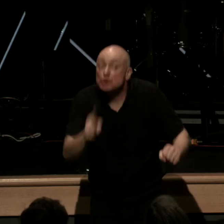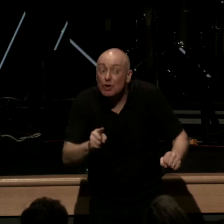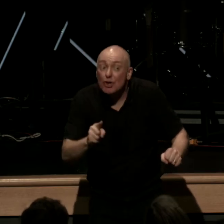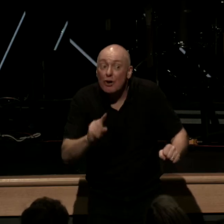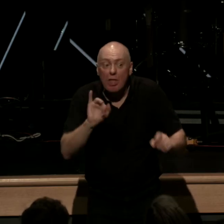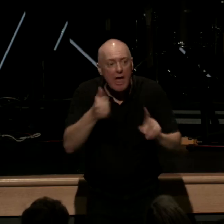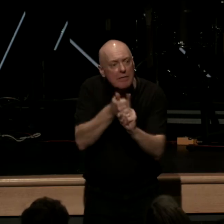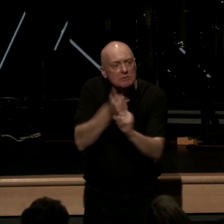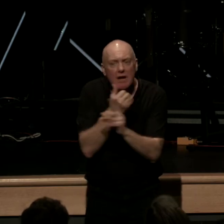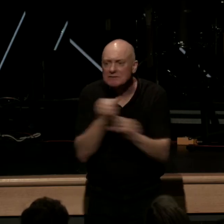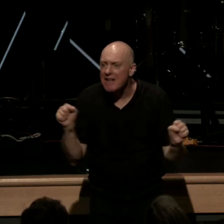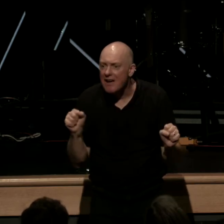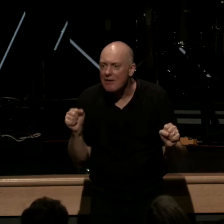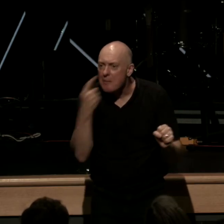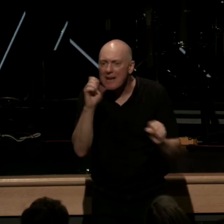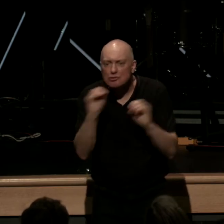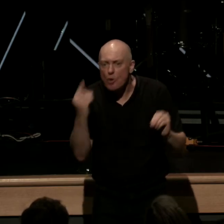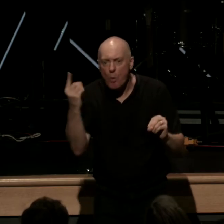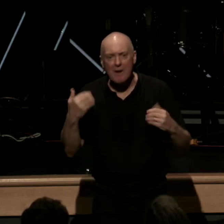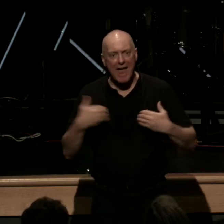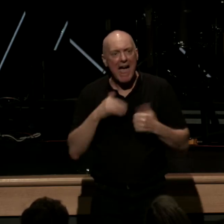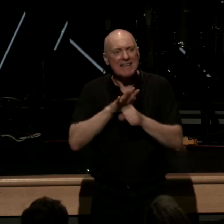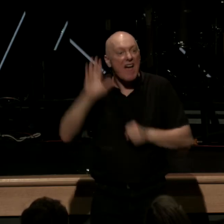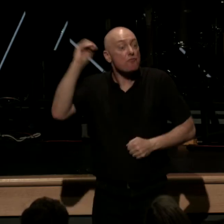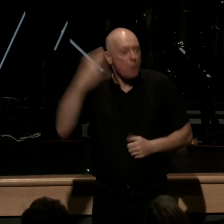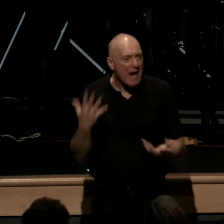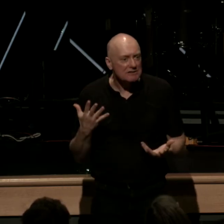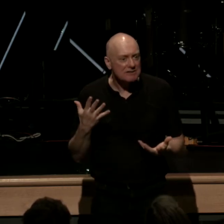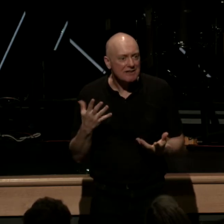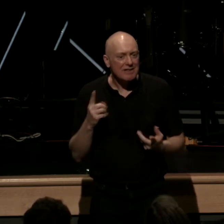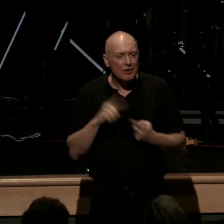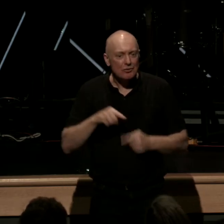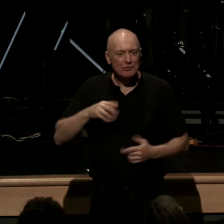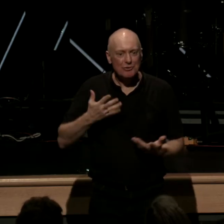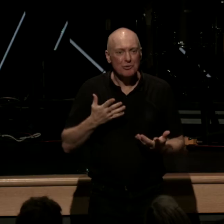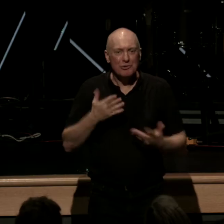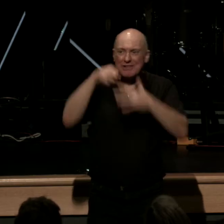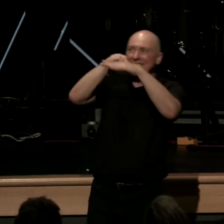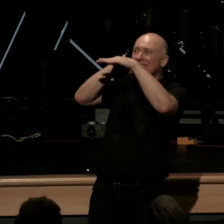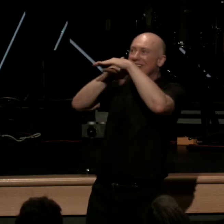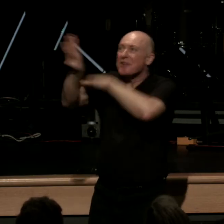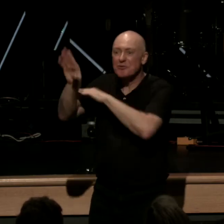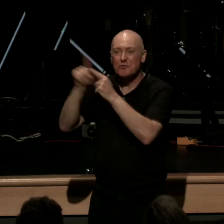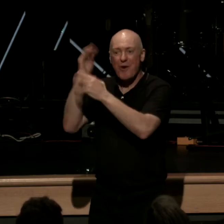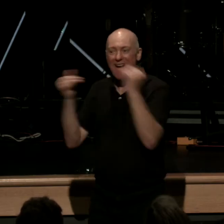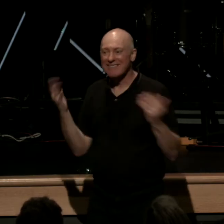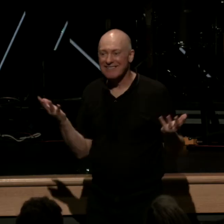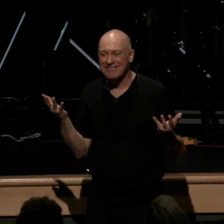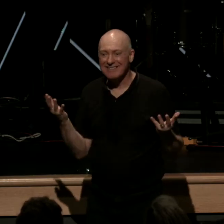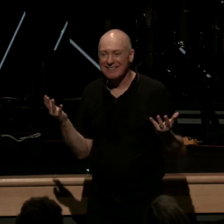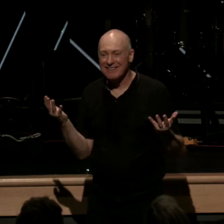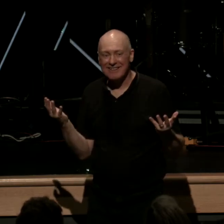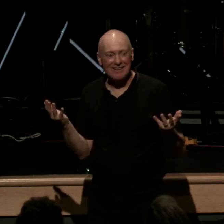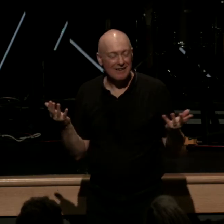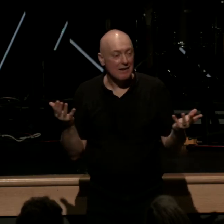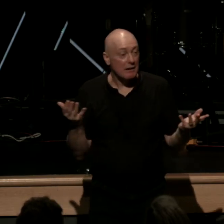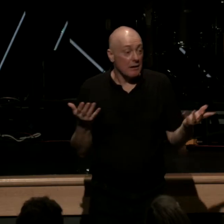because no one had enough grace to gain admittance into heaven so think about that